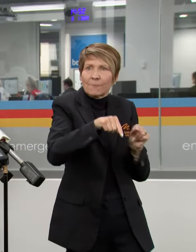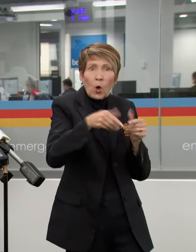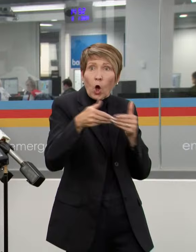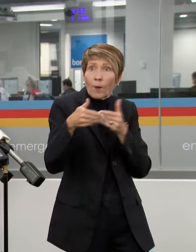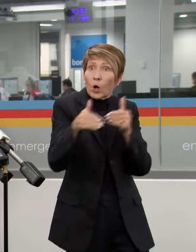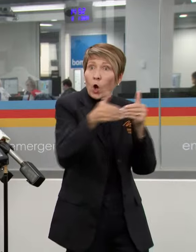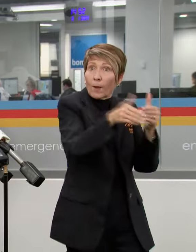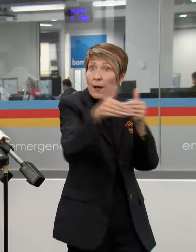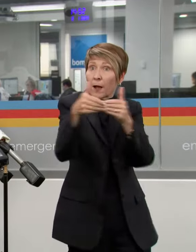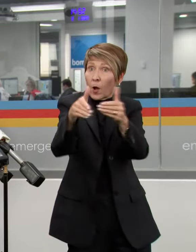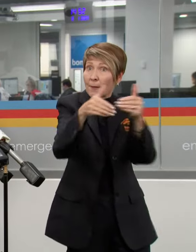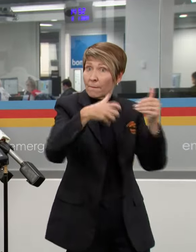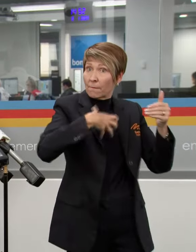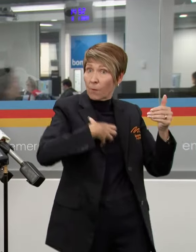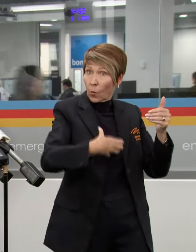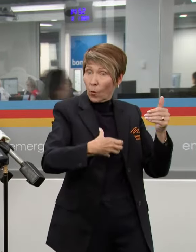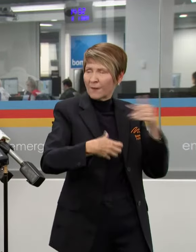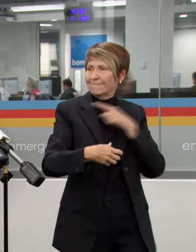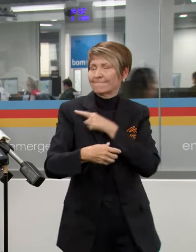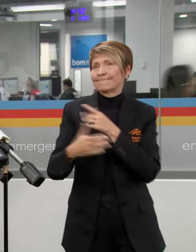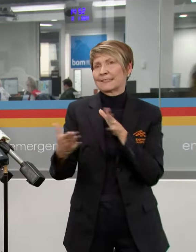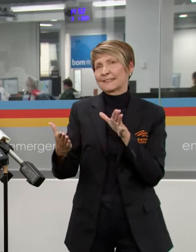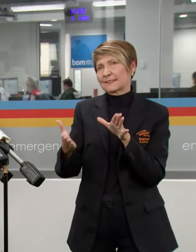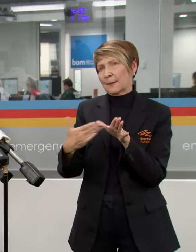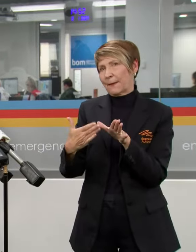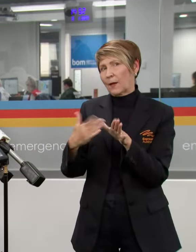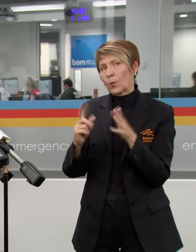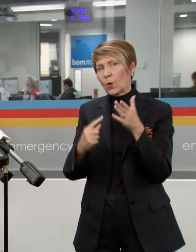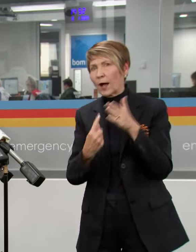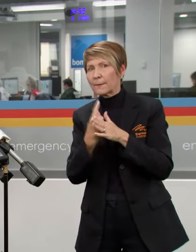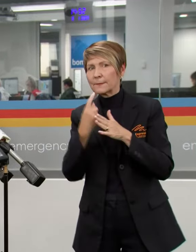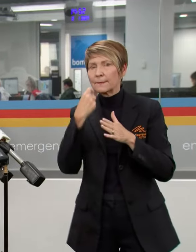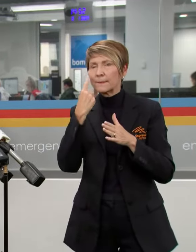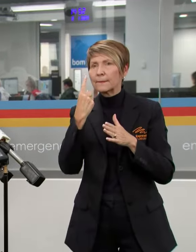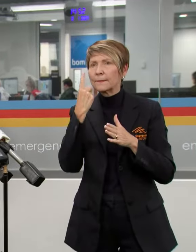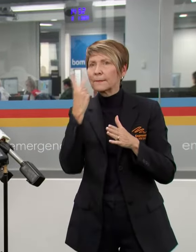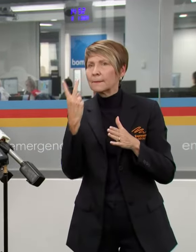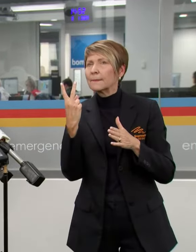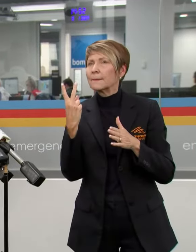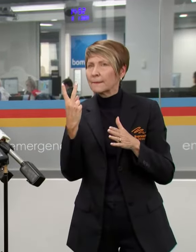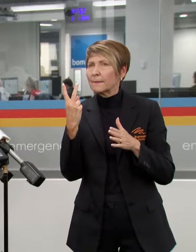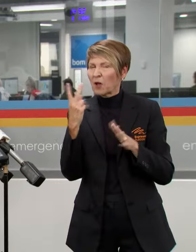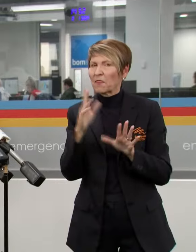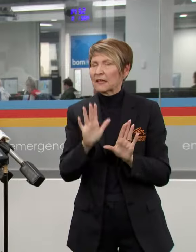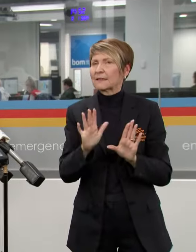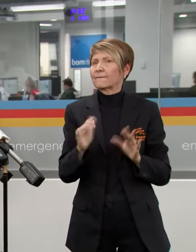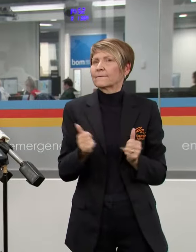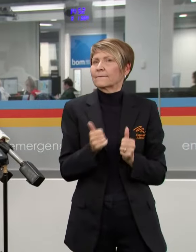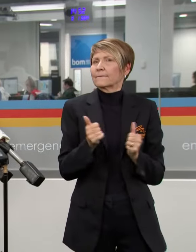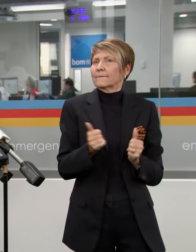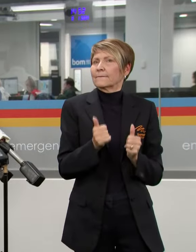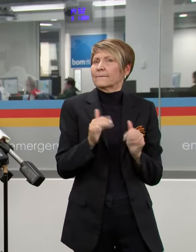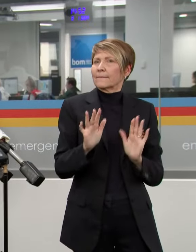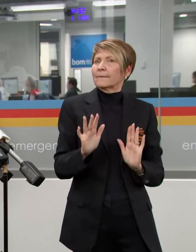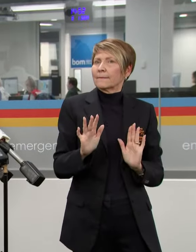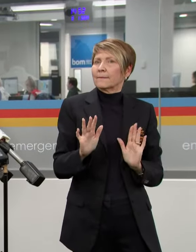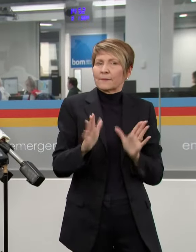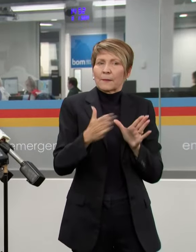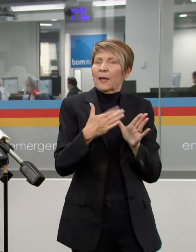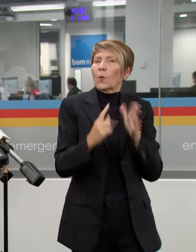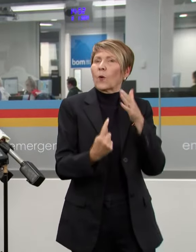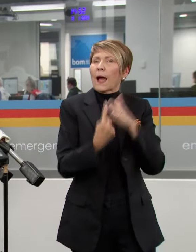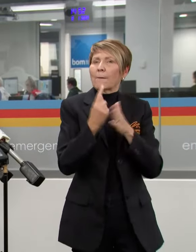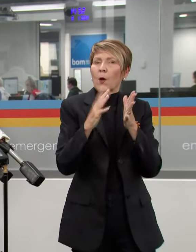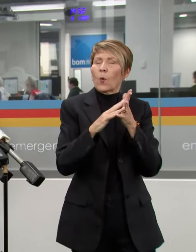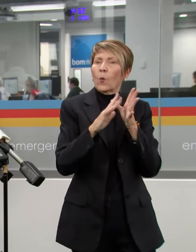There may be, depending on what occurs, but for the most part, I expect that they will be the ones. Depending on what does occur at Wangaratta,